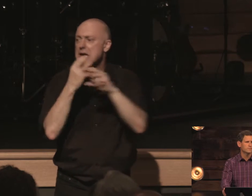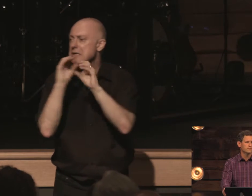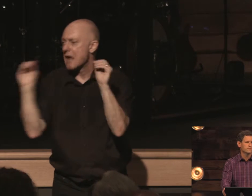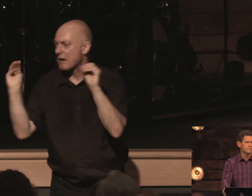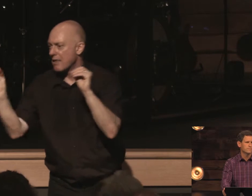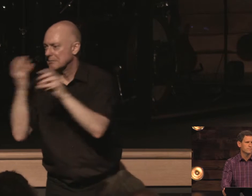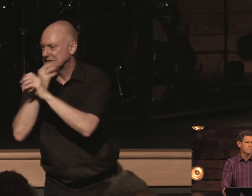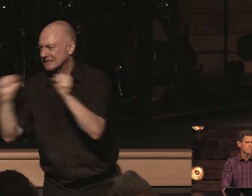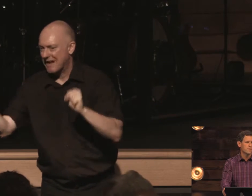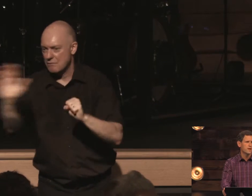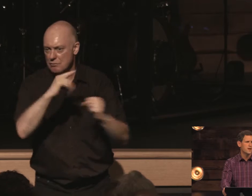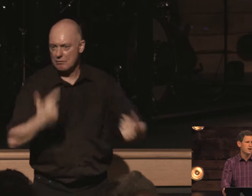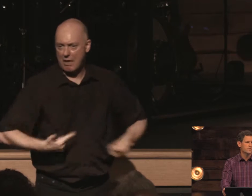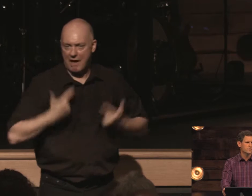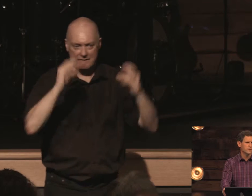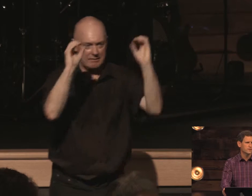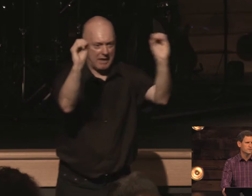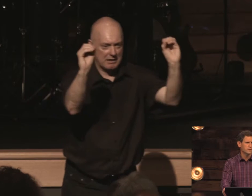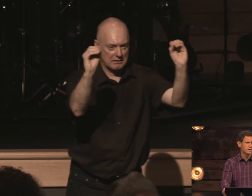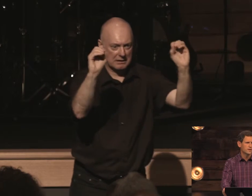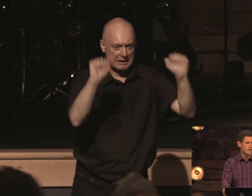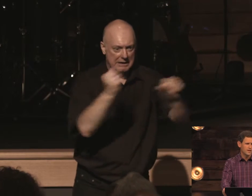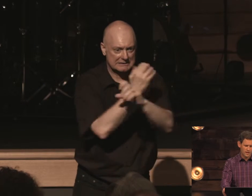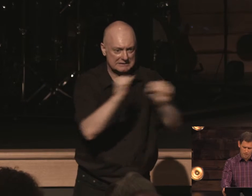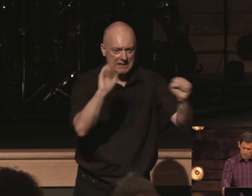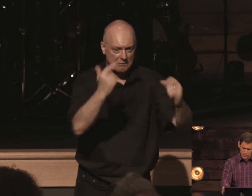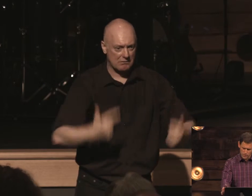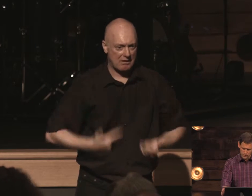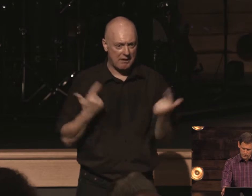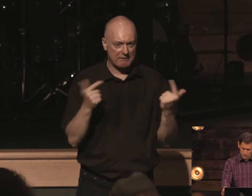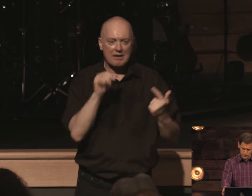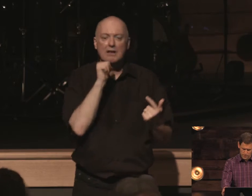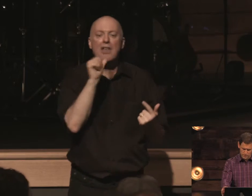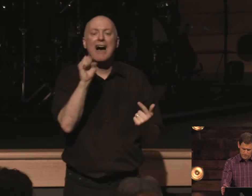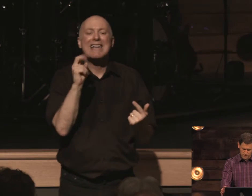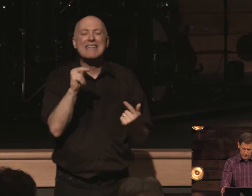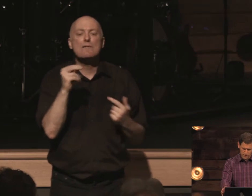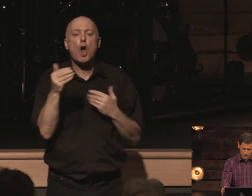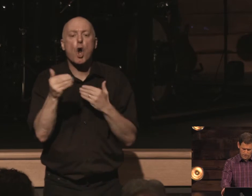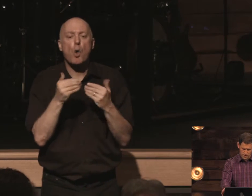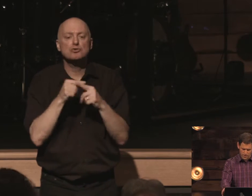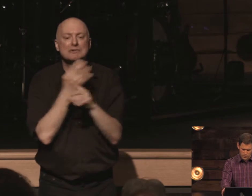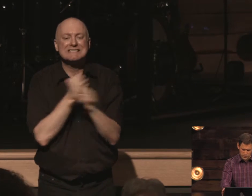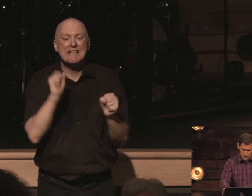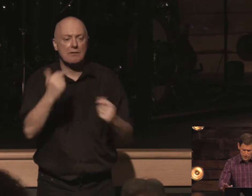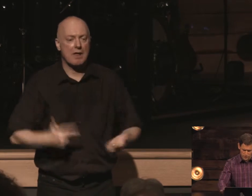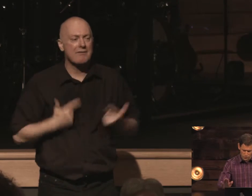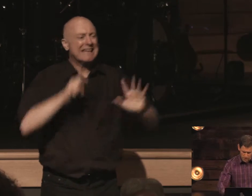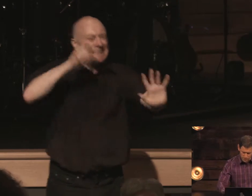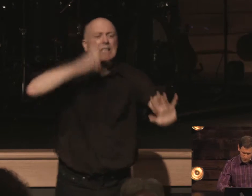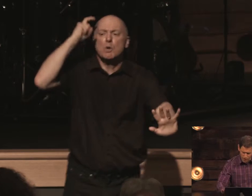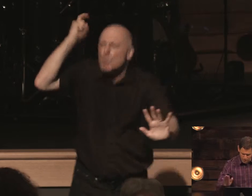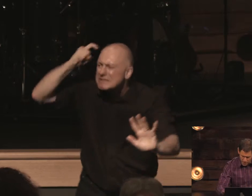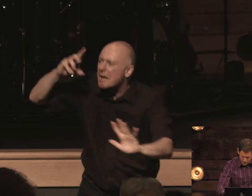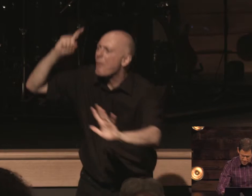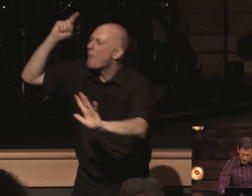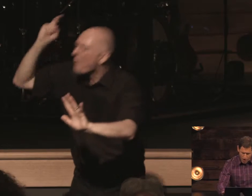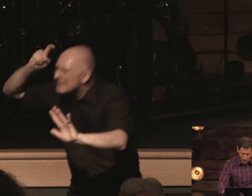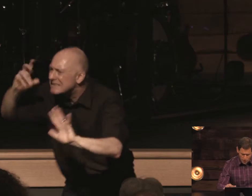none of those things can come even close to saving your life again wisdom wisdom wisdom calls out all